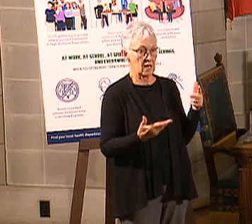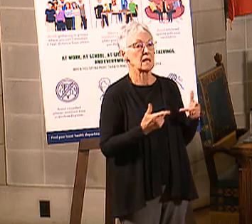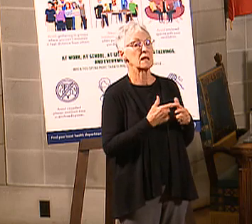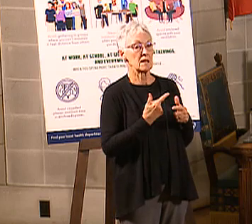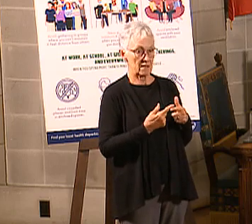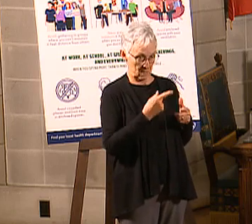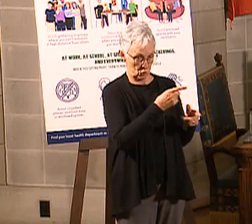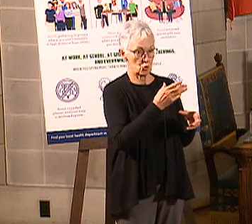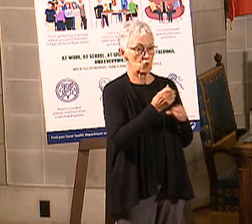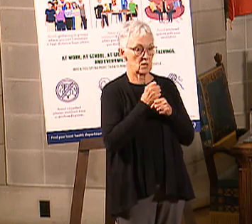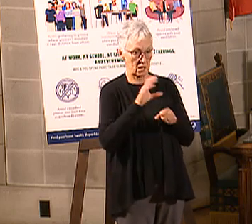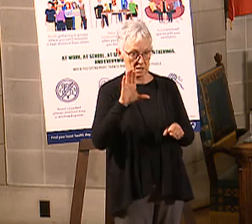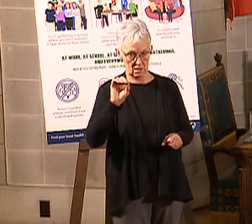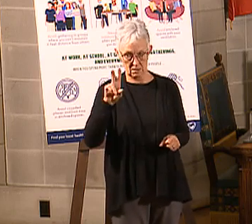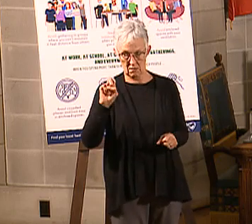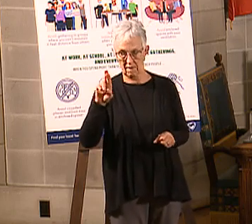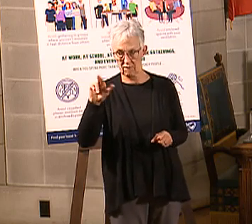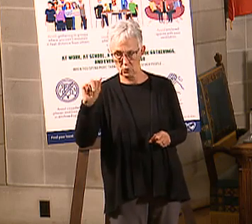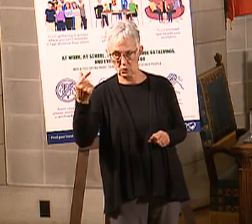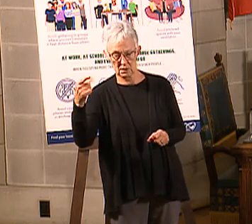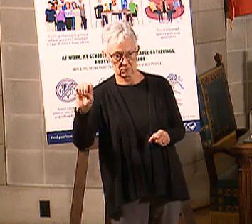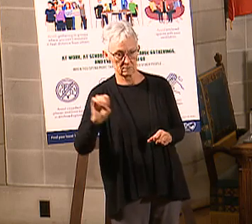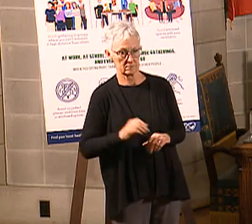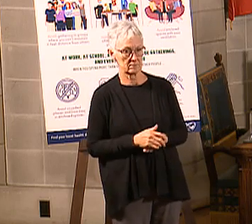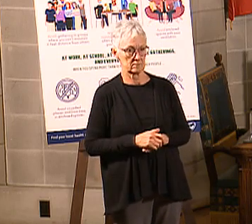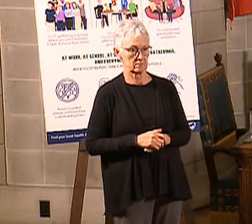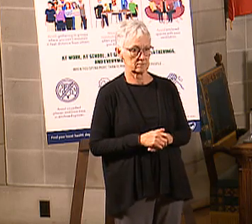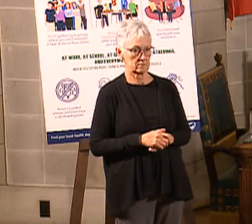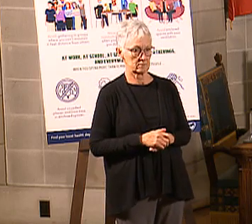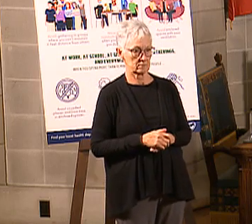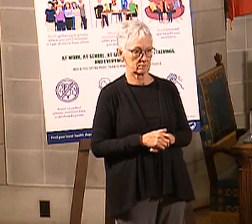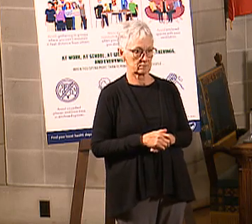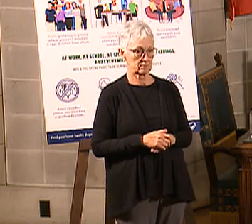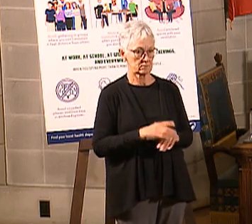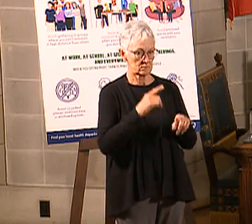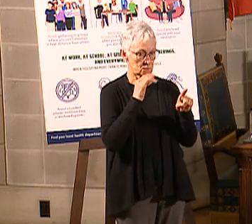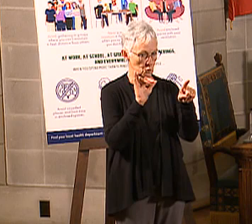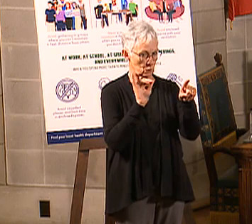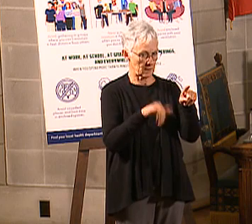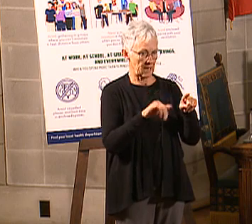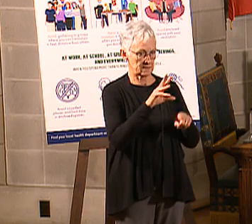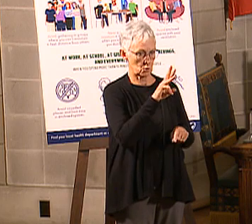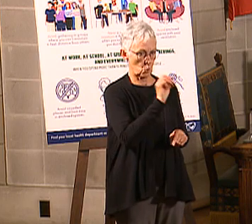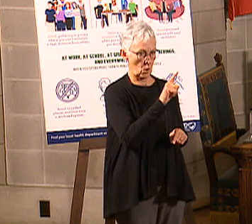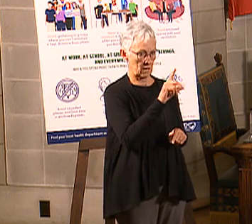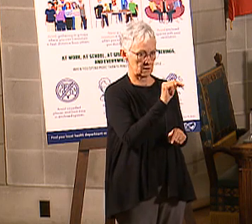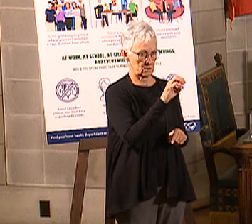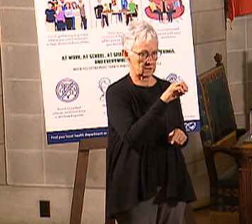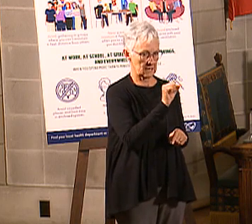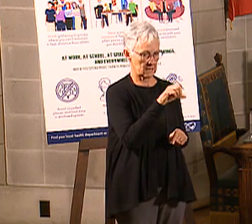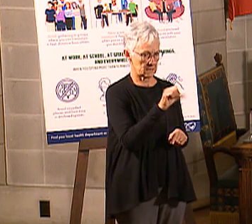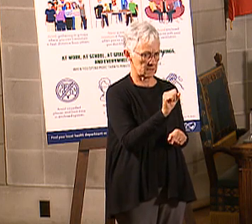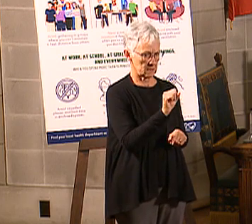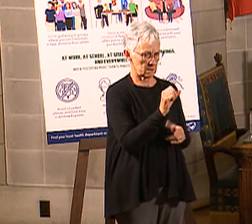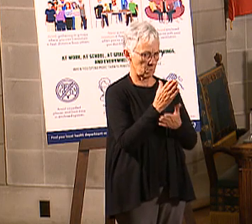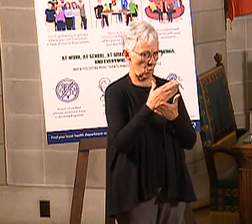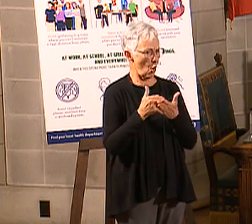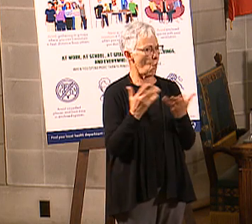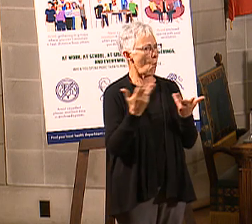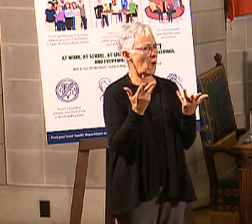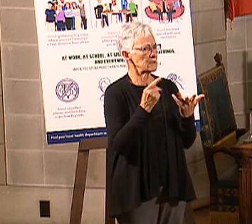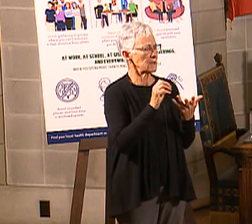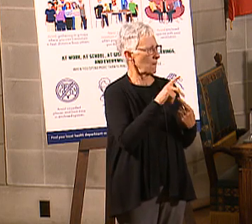you get their coverage. So that's the wellness portion of it. And can you talk about the personal responsibility